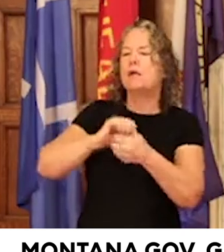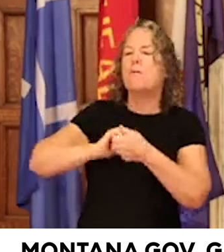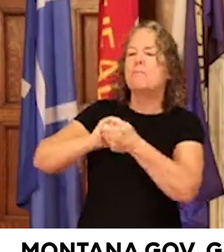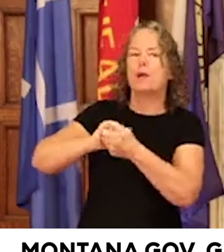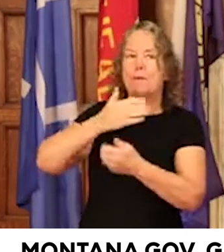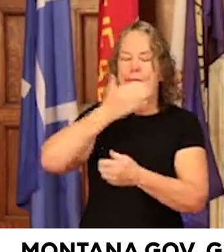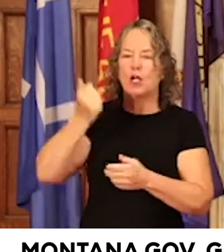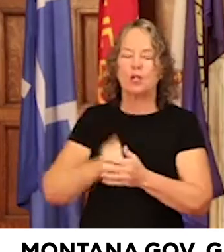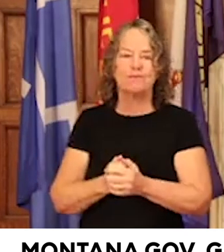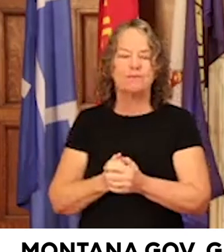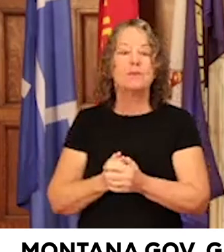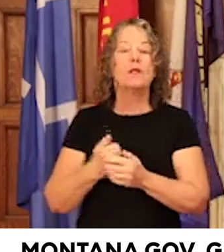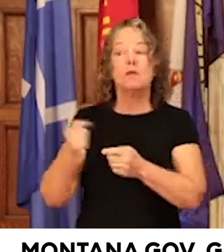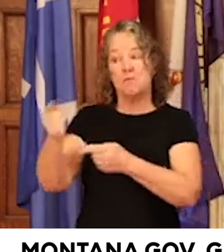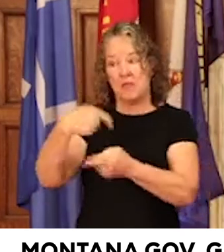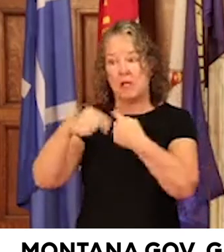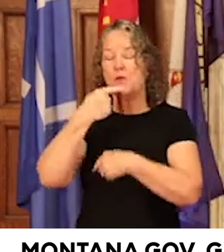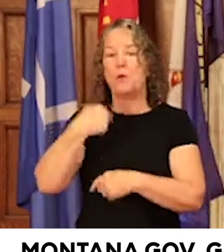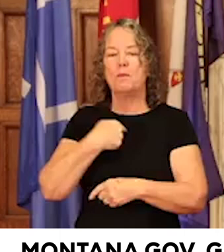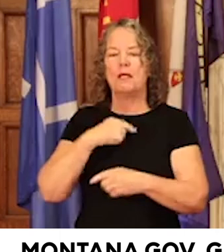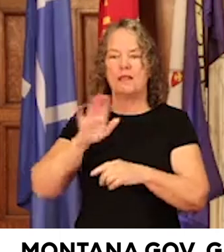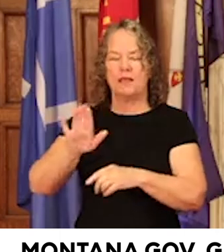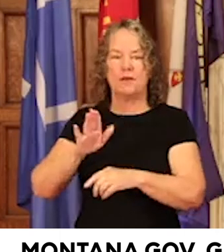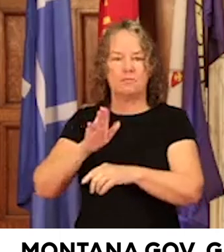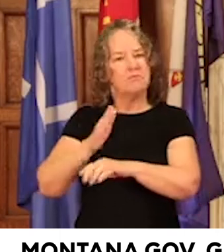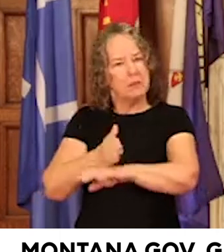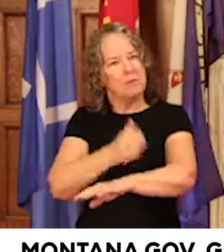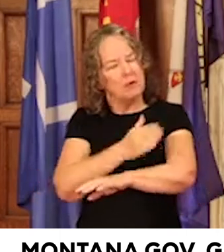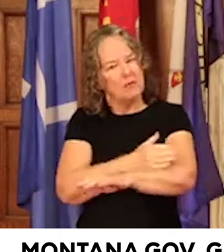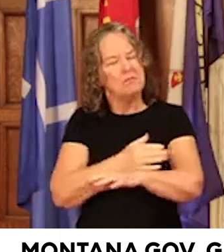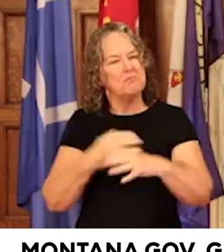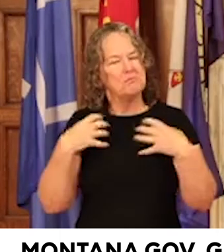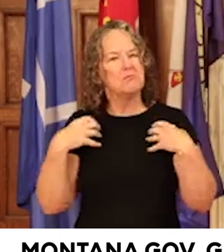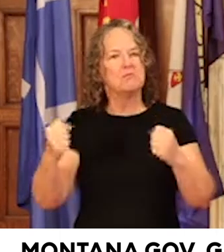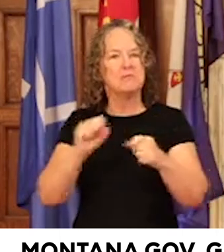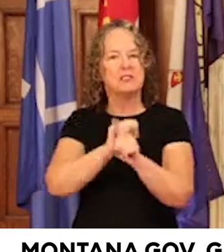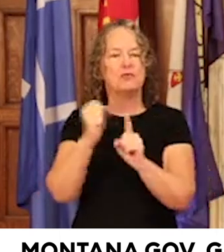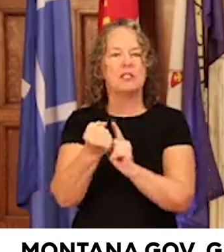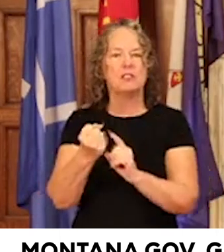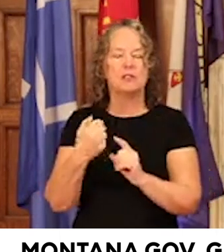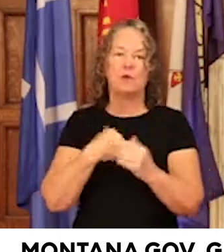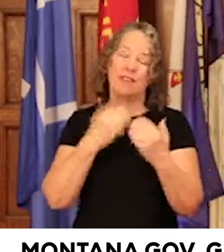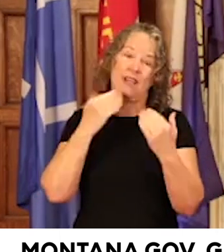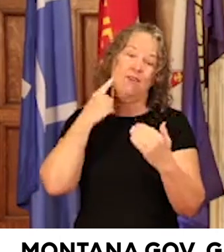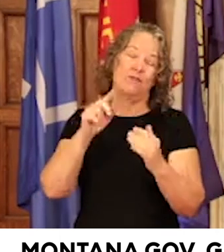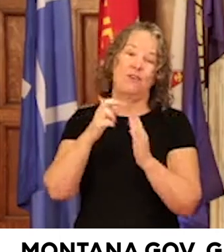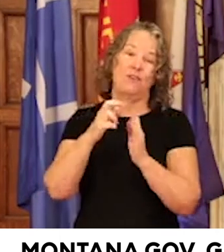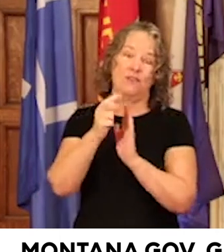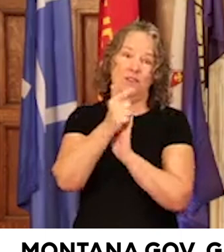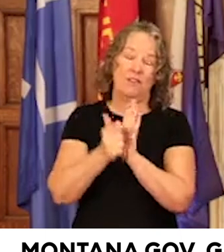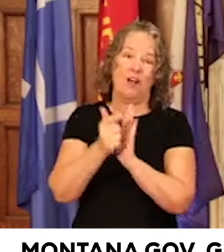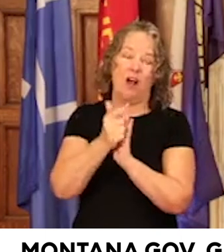They told me about improving conditions. We're thankful for the regulatory relief we've been delivering